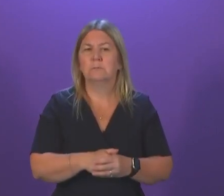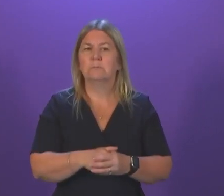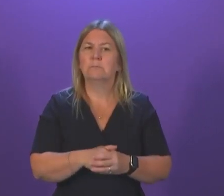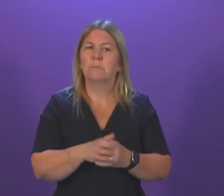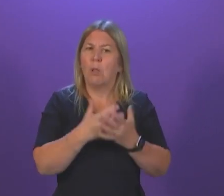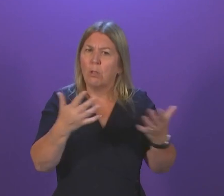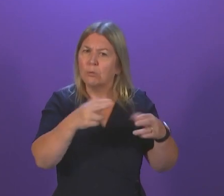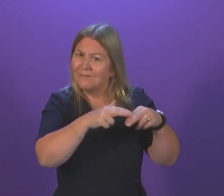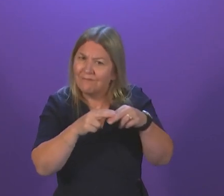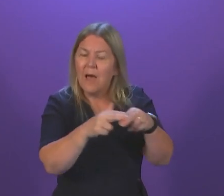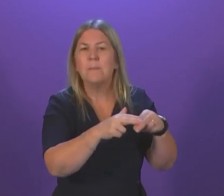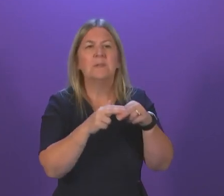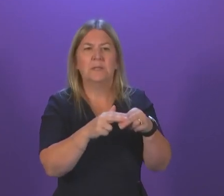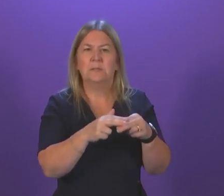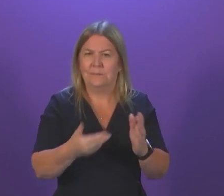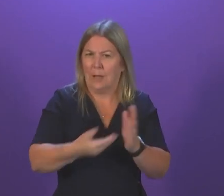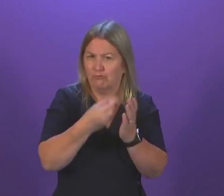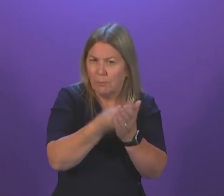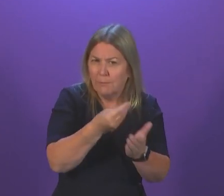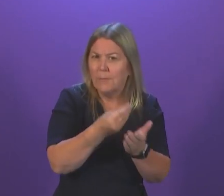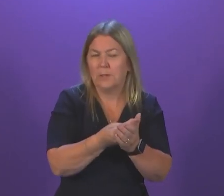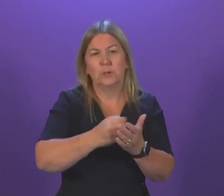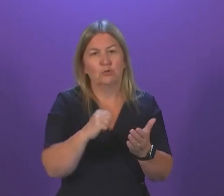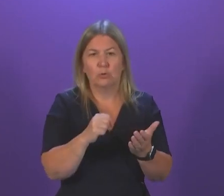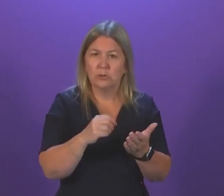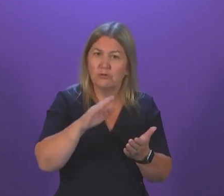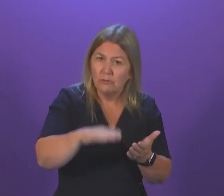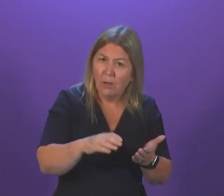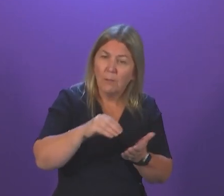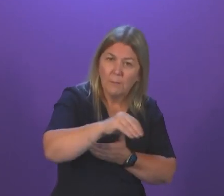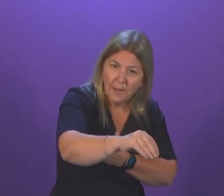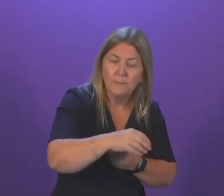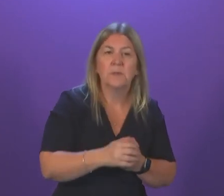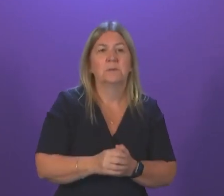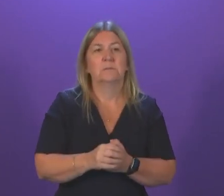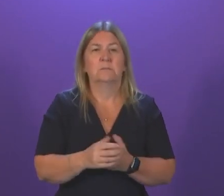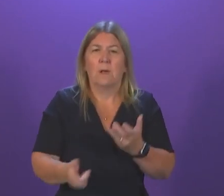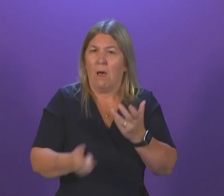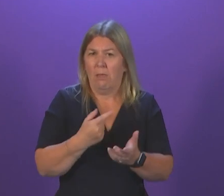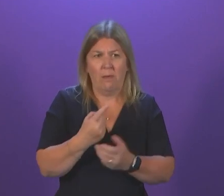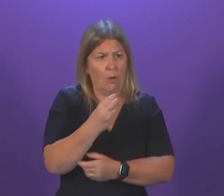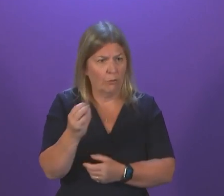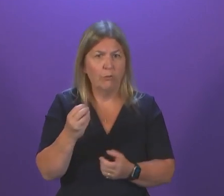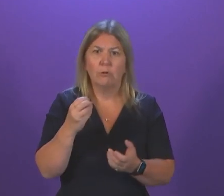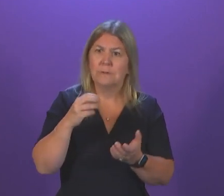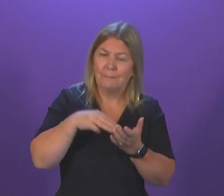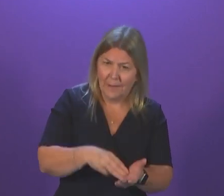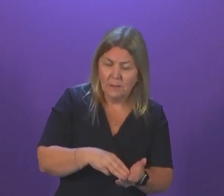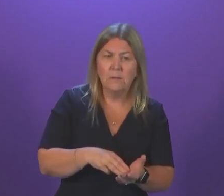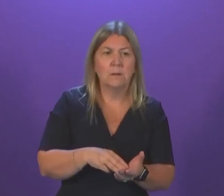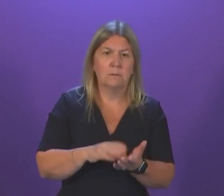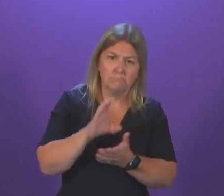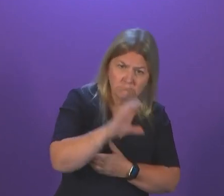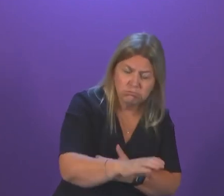Child payment and bridging payments. That's an investment of around £130 million this year. Around 500,000 low-income